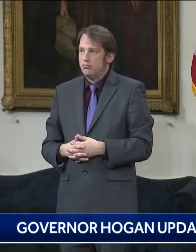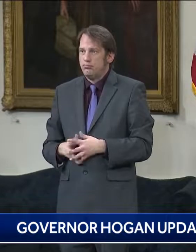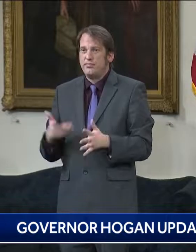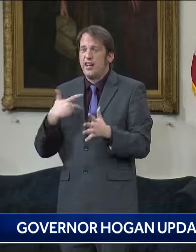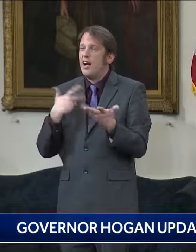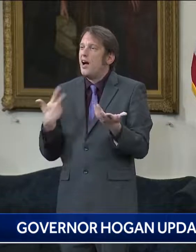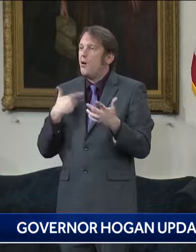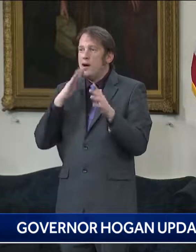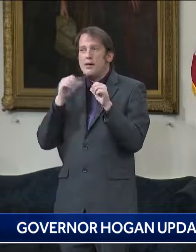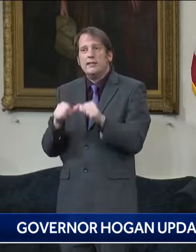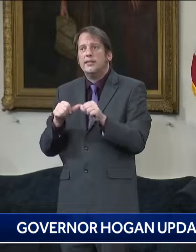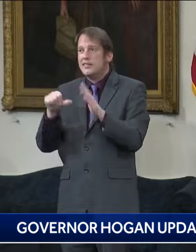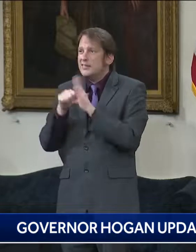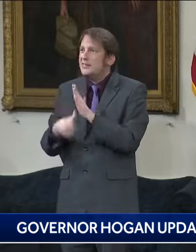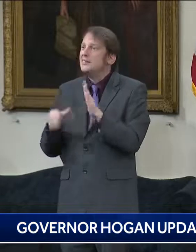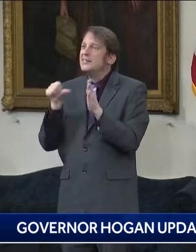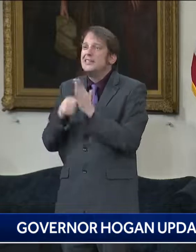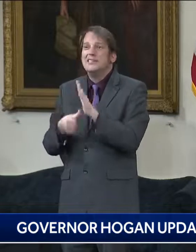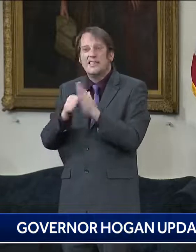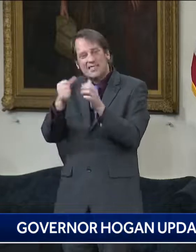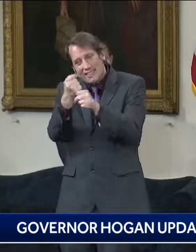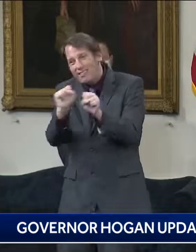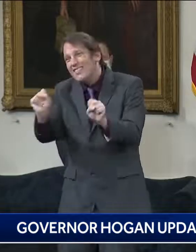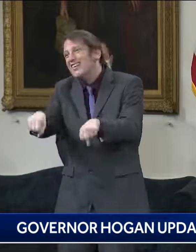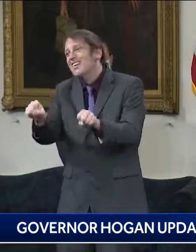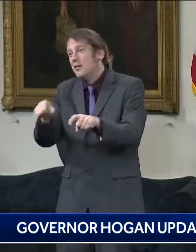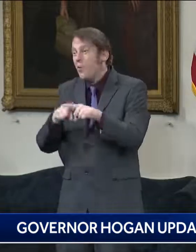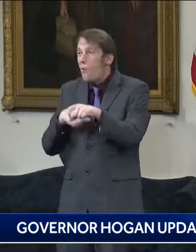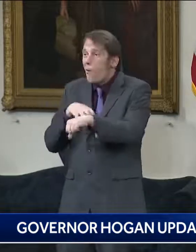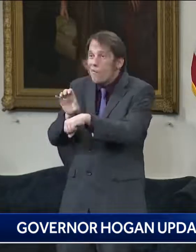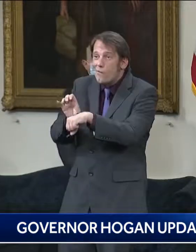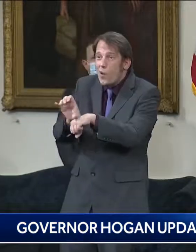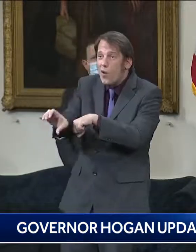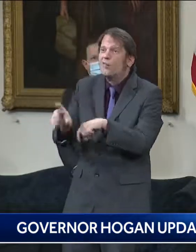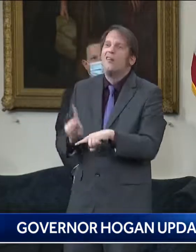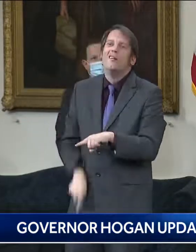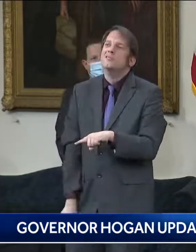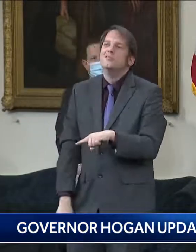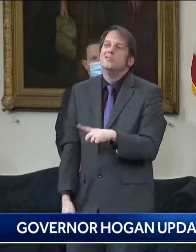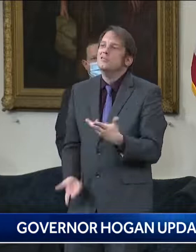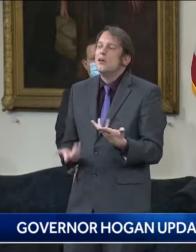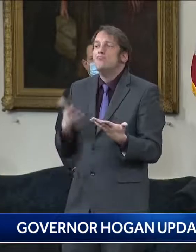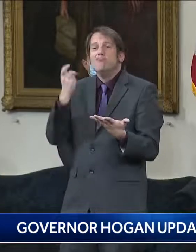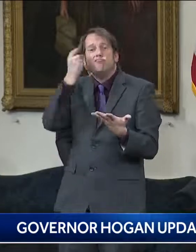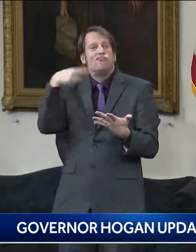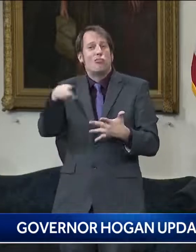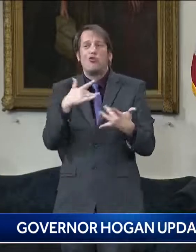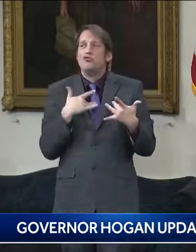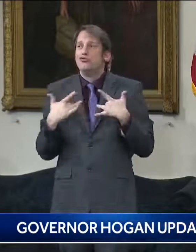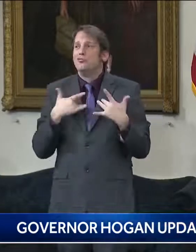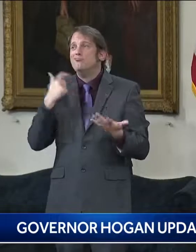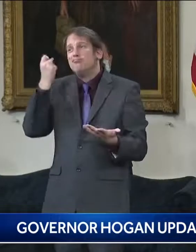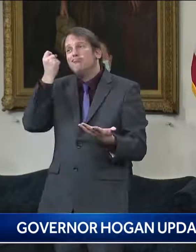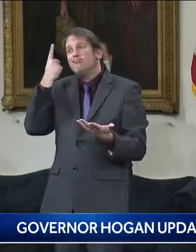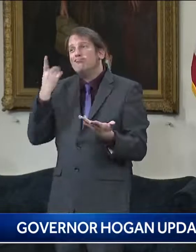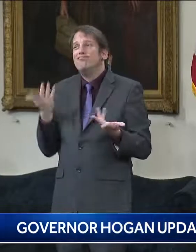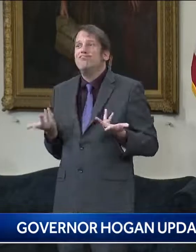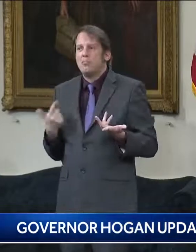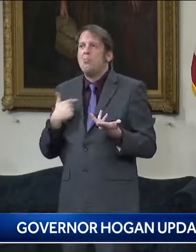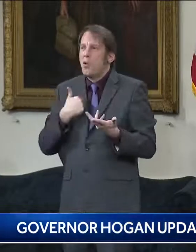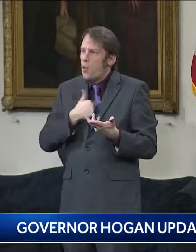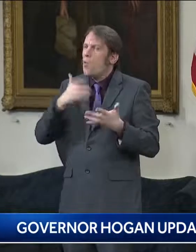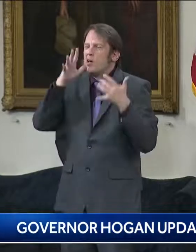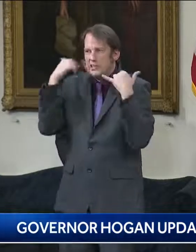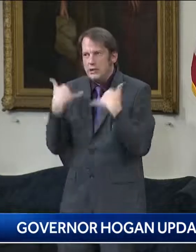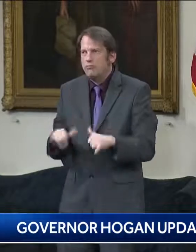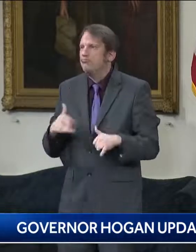uh, we, we can't force people to get a vaccine and we understand that there's some concern and, you know, among certain people, but we're going to keep trying to convince them because the only way